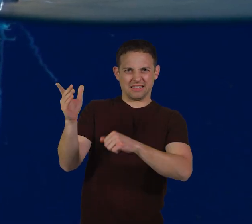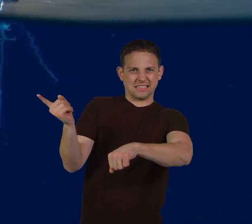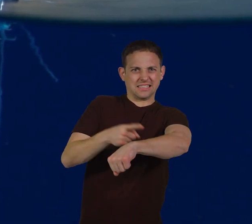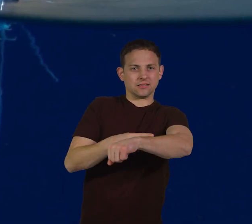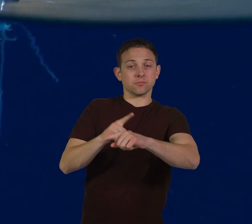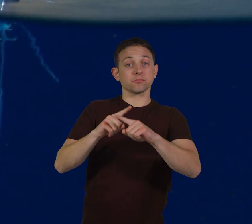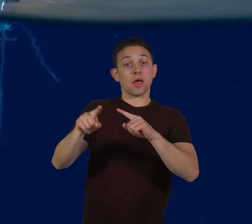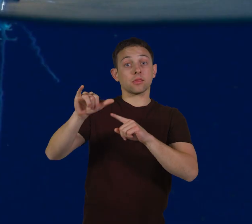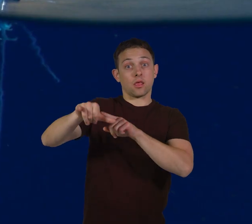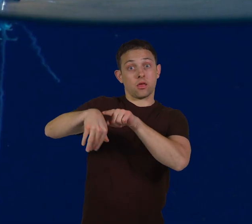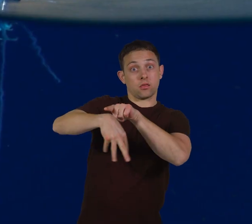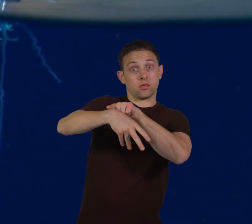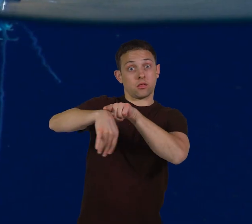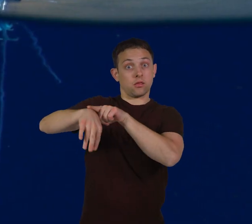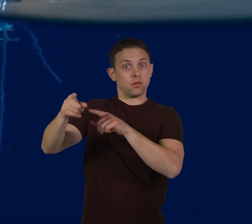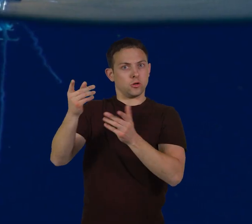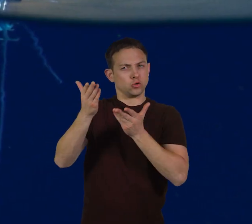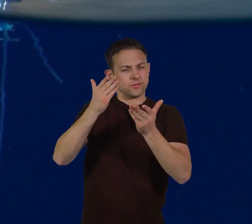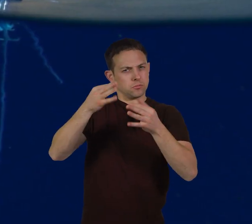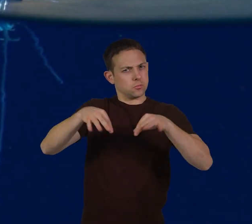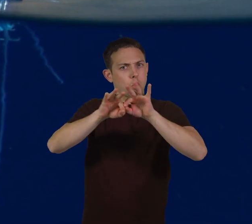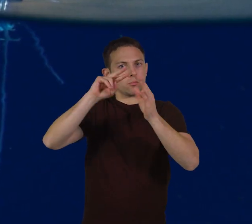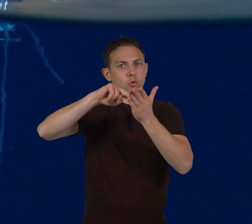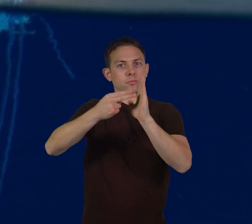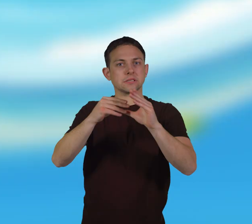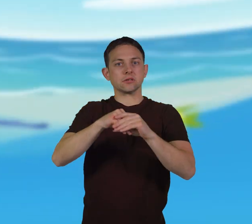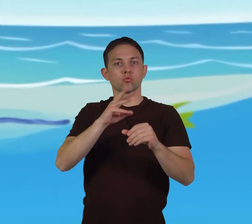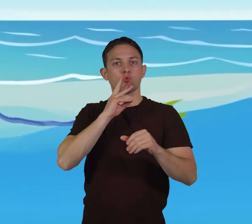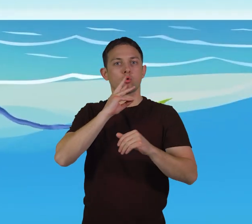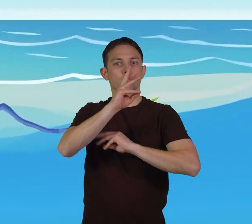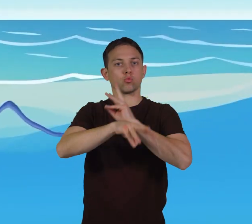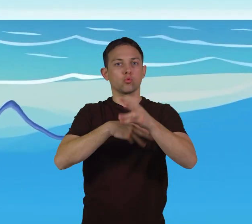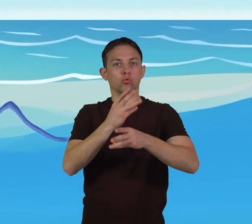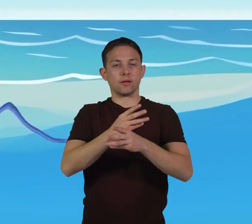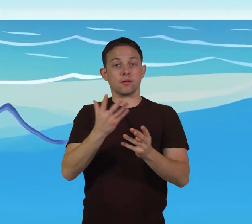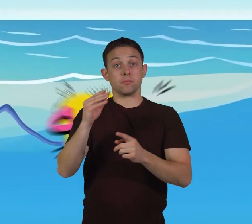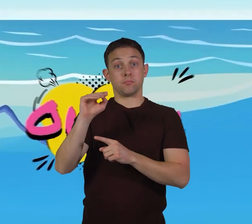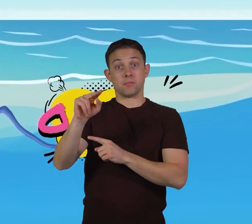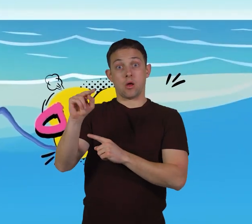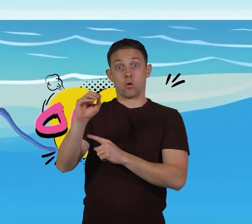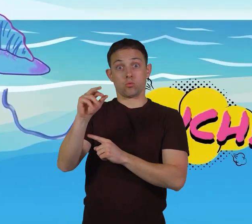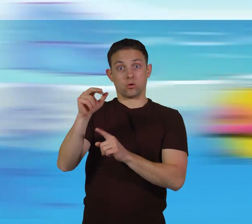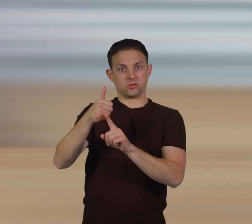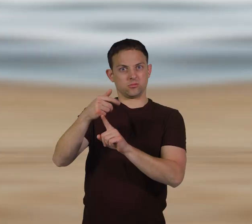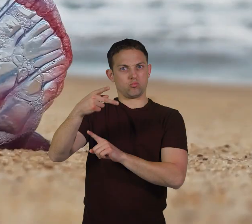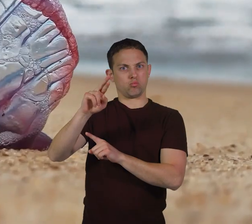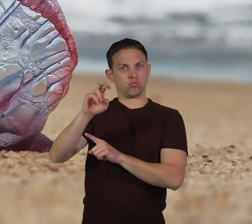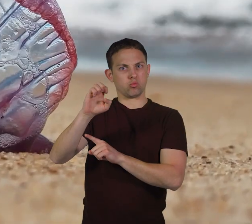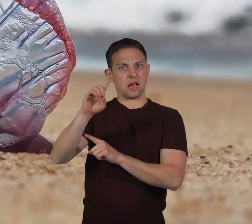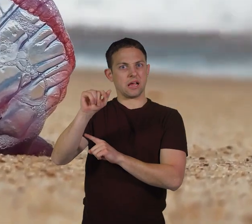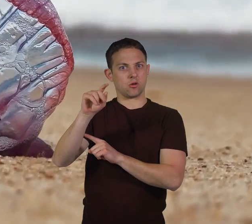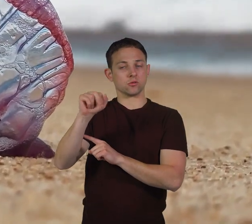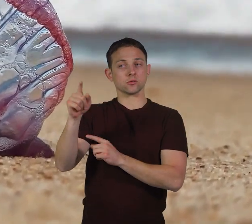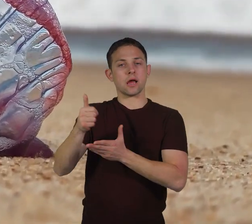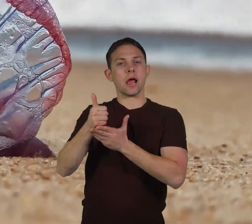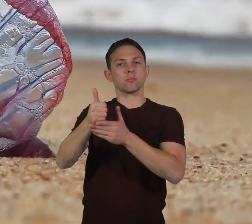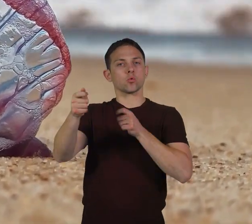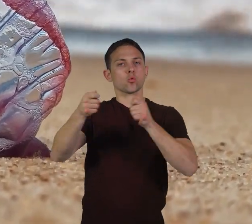tentacles serve an important purpose in the marine world. Manowars are predators. They help control their ecosystems